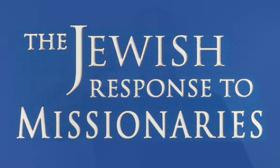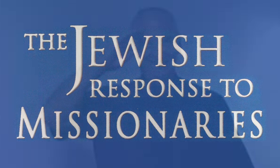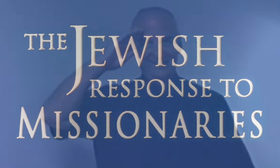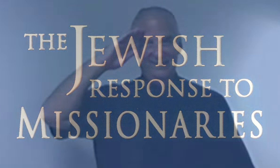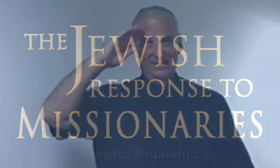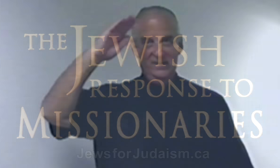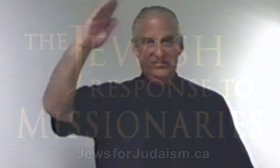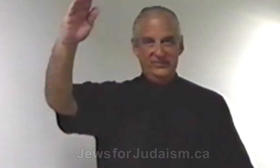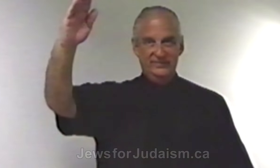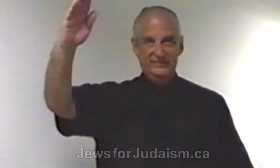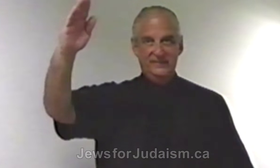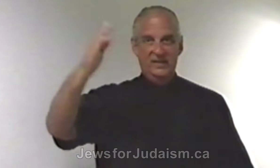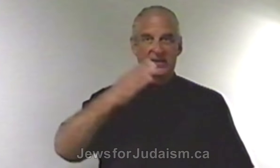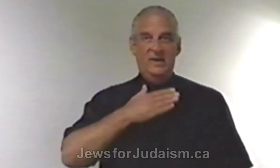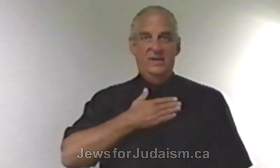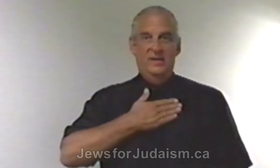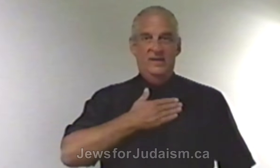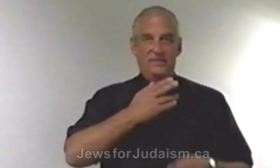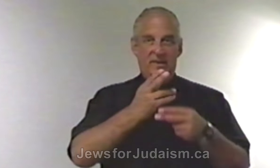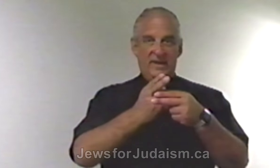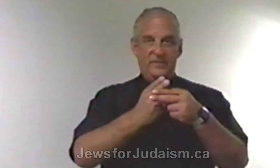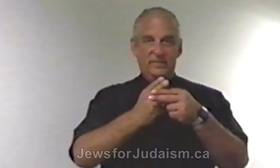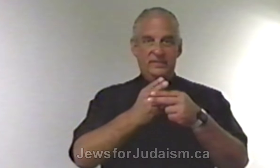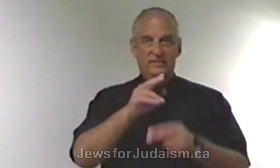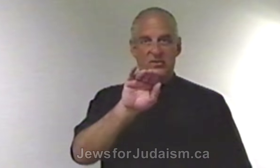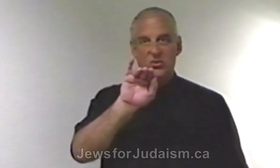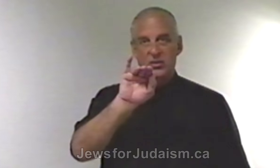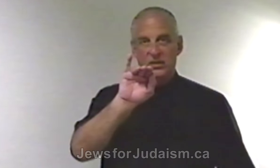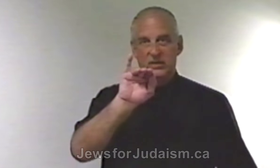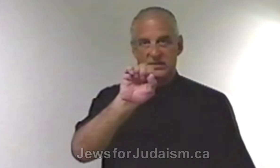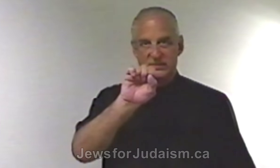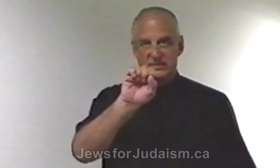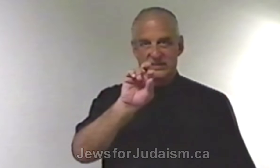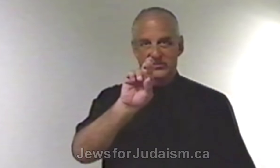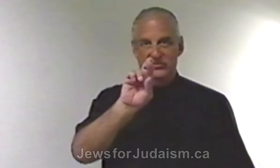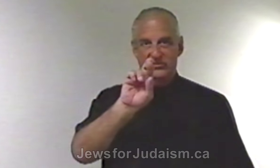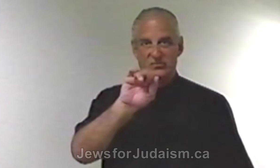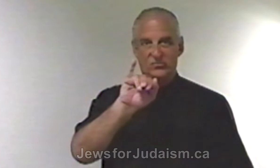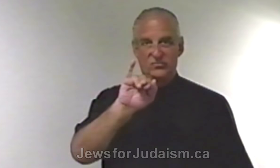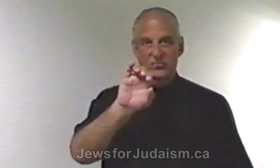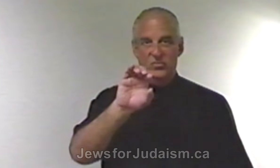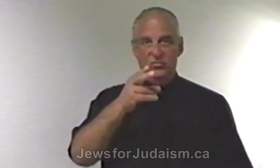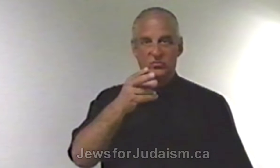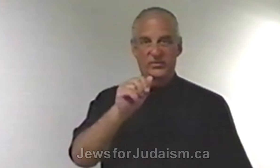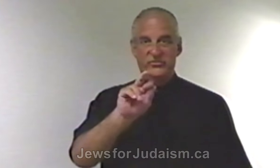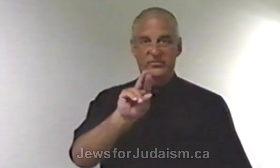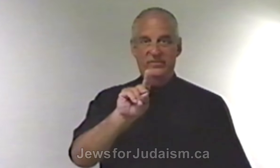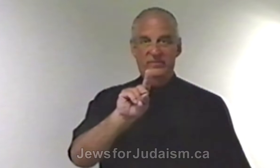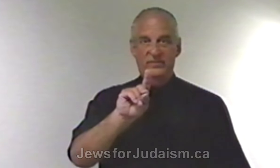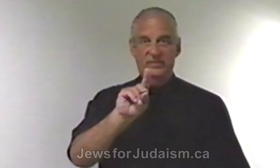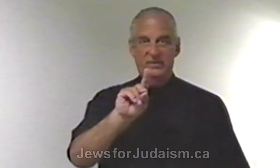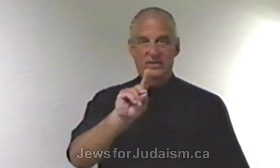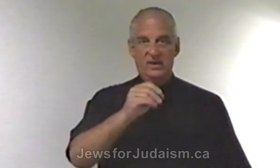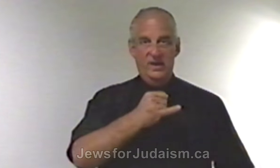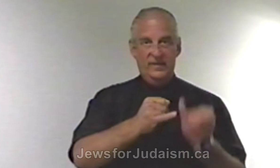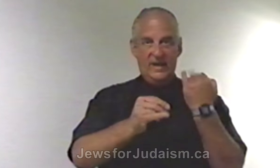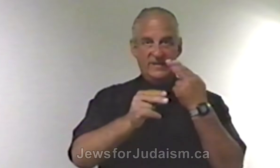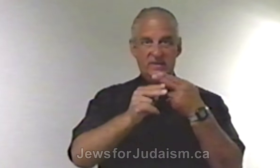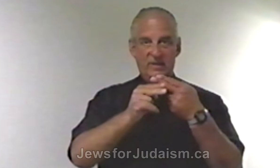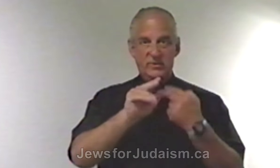Hello, my name is Richard, my last name